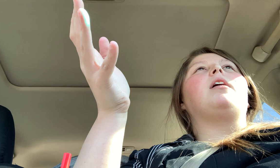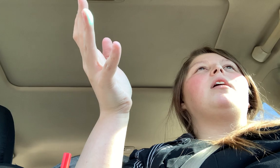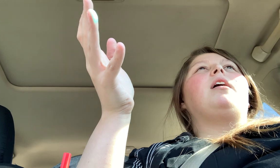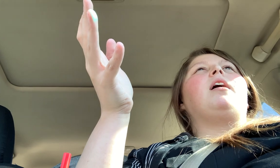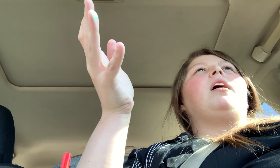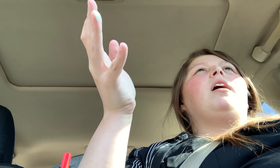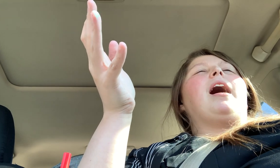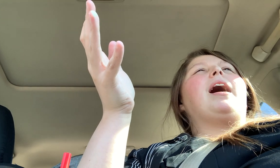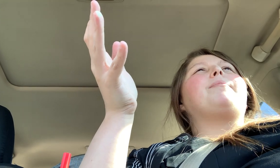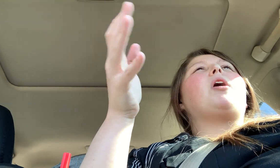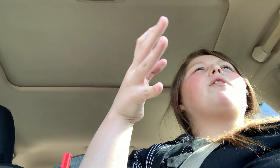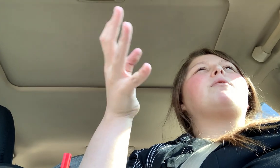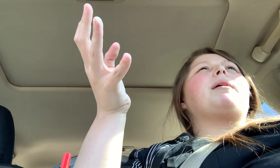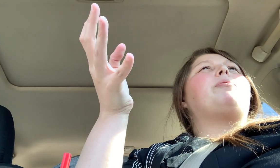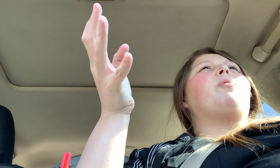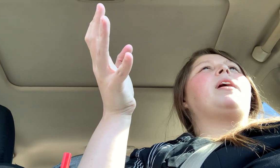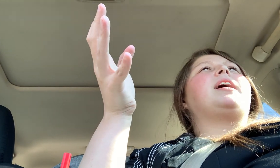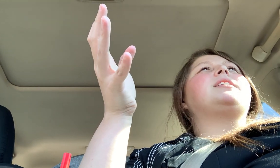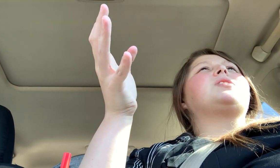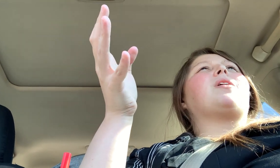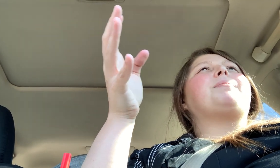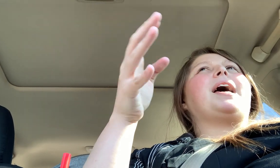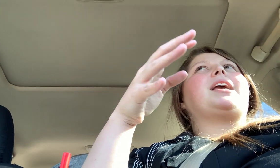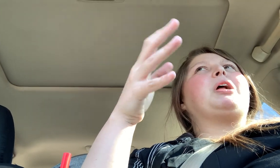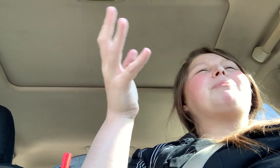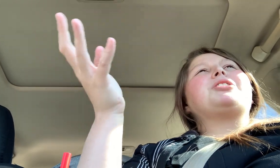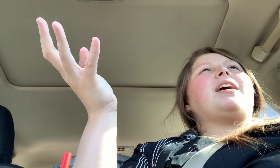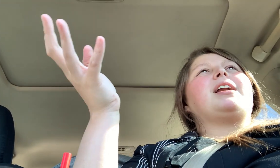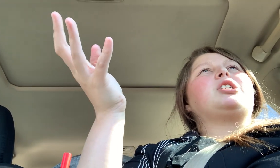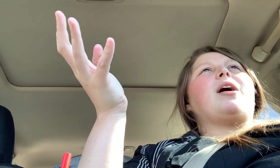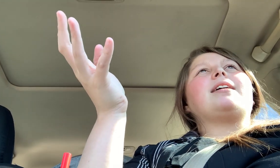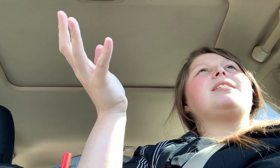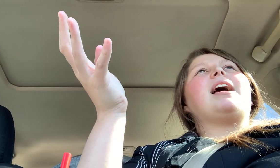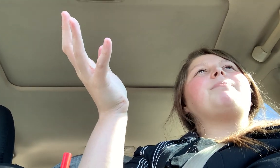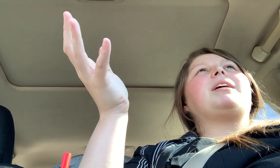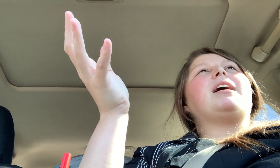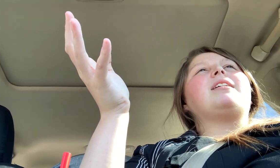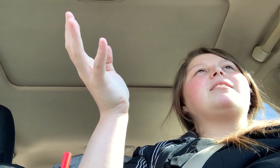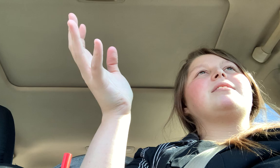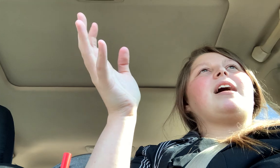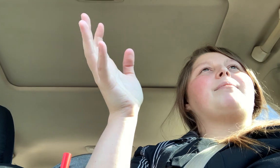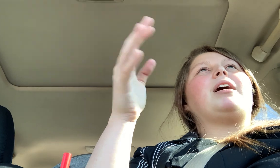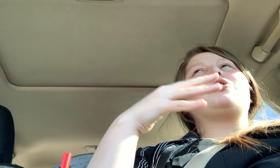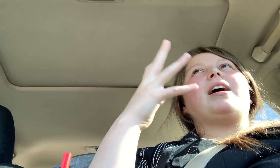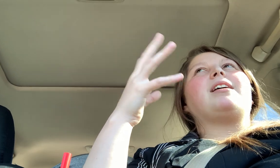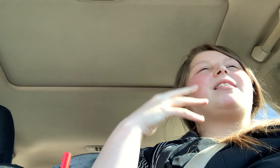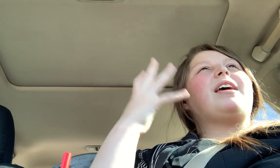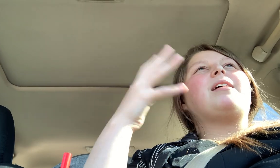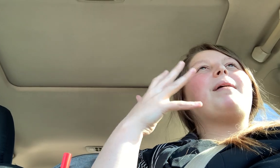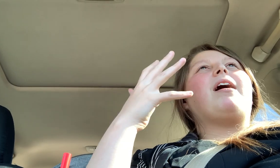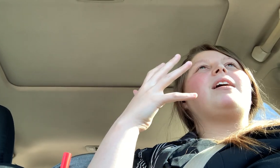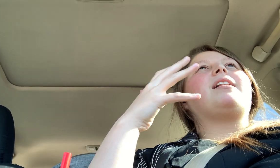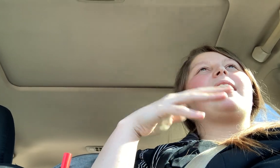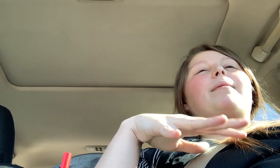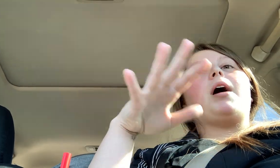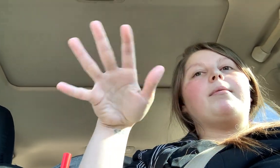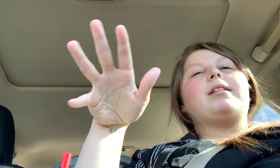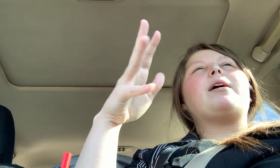um, go over my points or I'm like, you I'm just not going to track today because I'm not trying to think about it. Like I'm not like